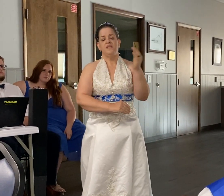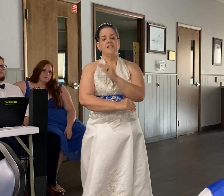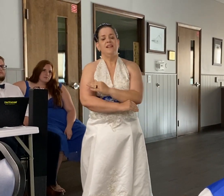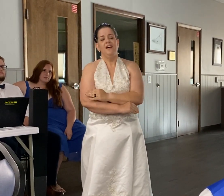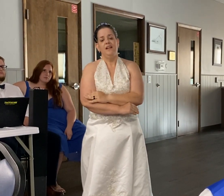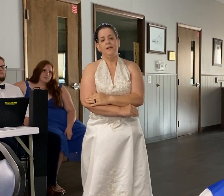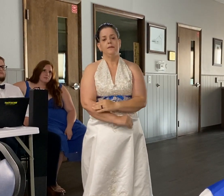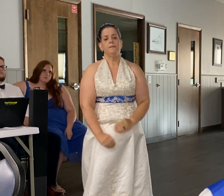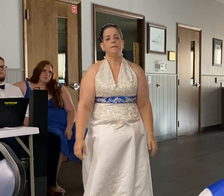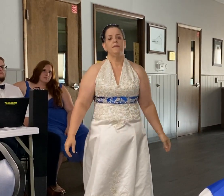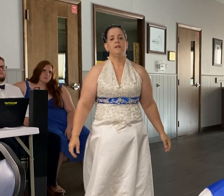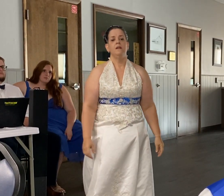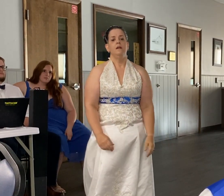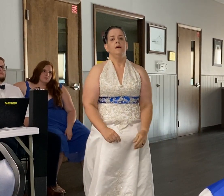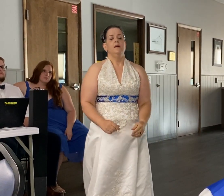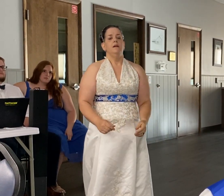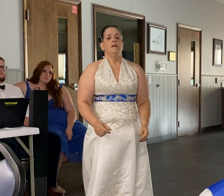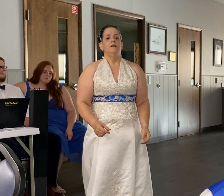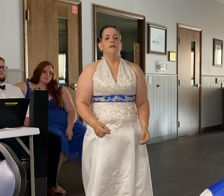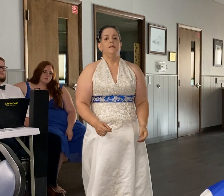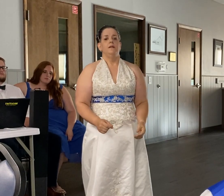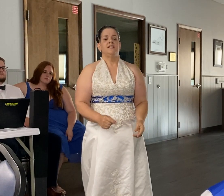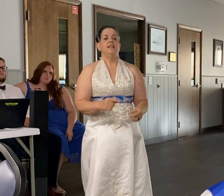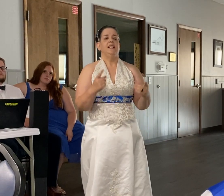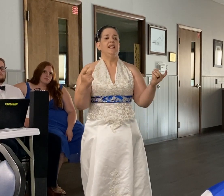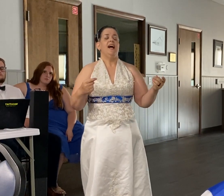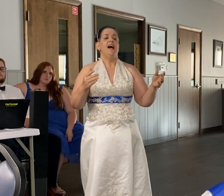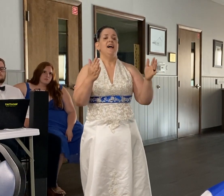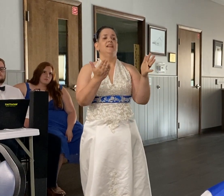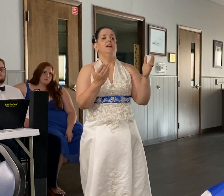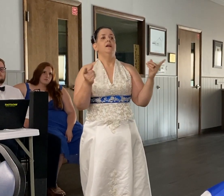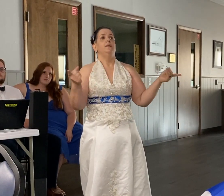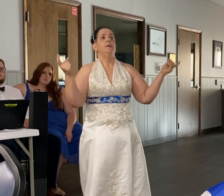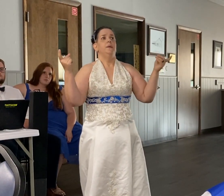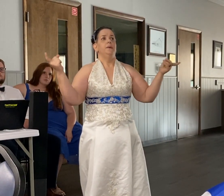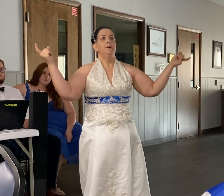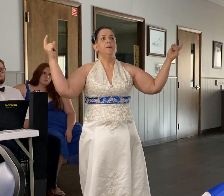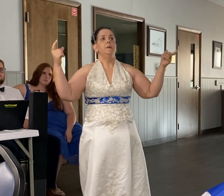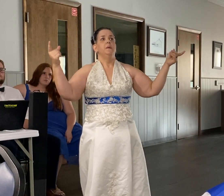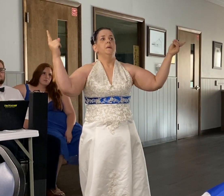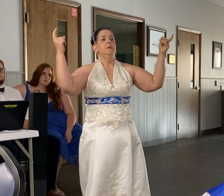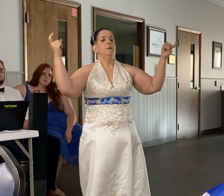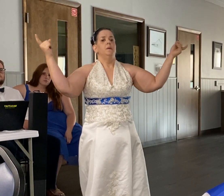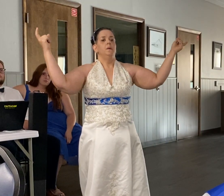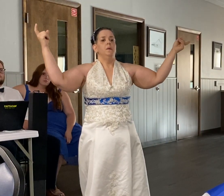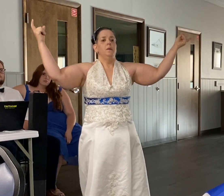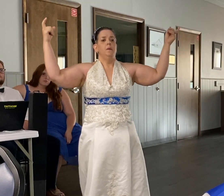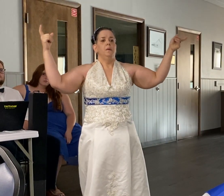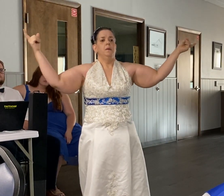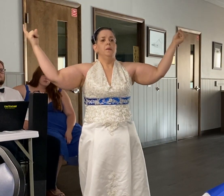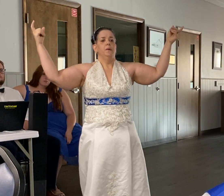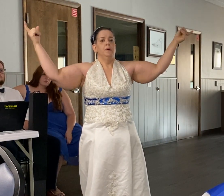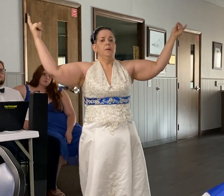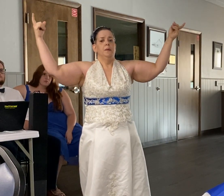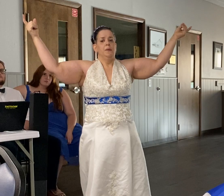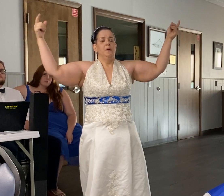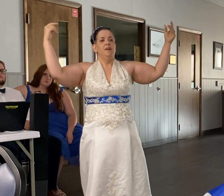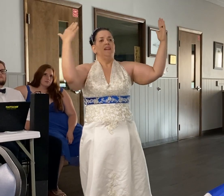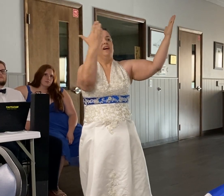tonight Saying hallelujah hallelujah